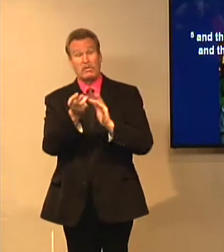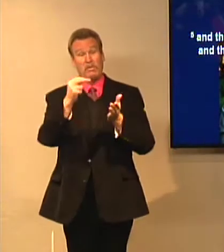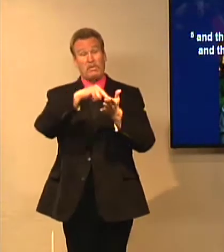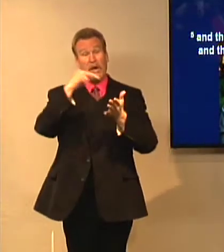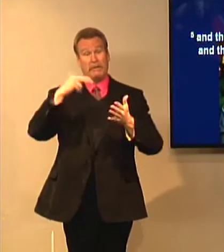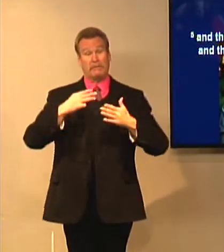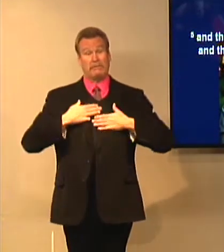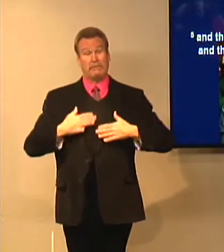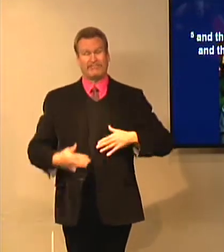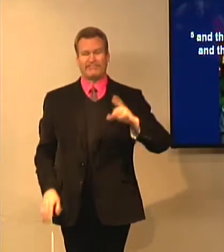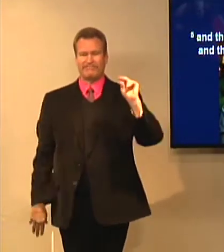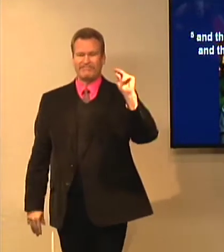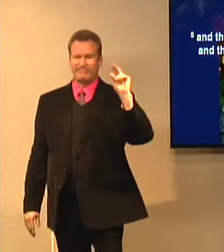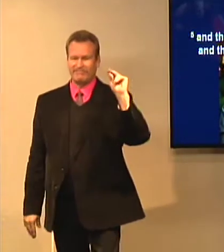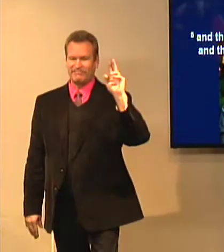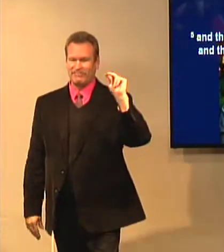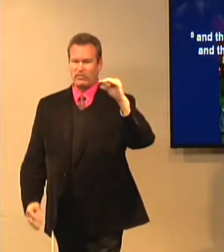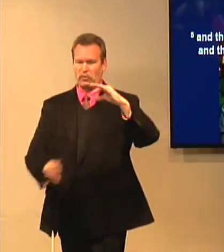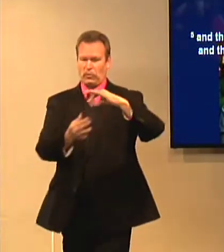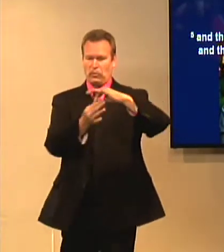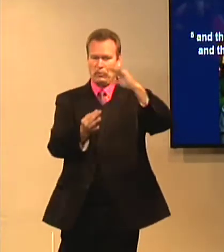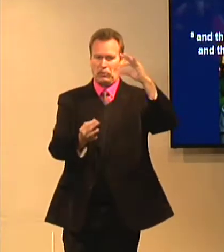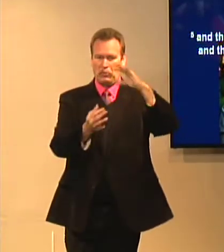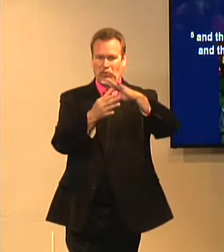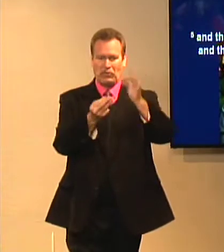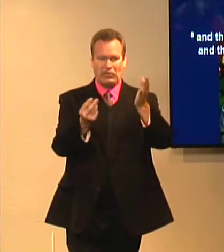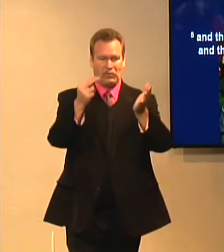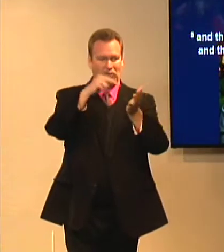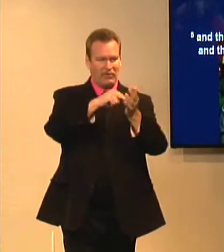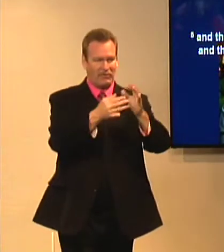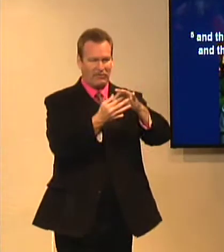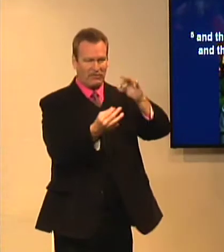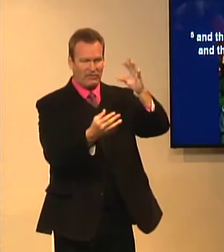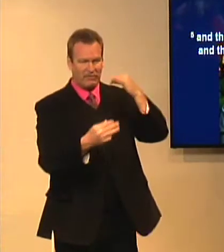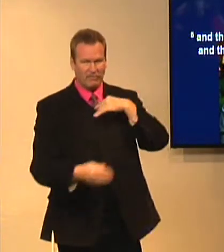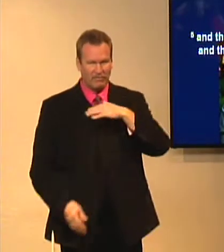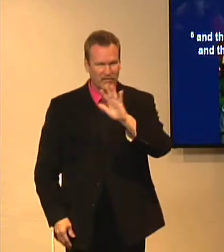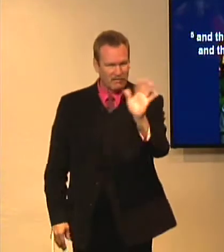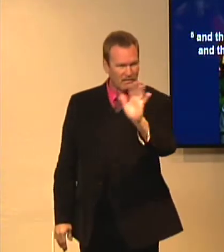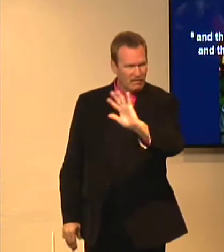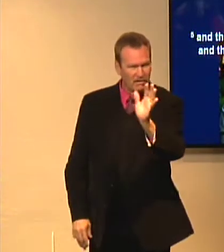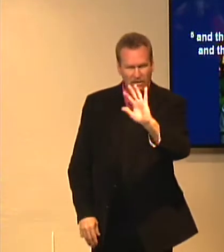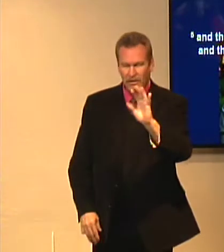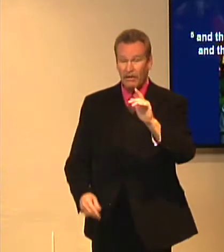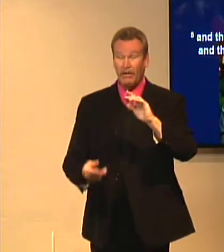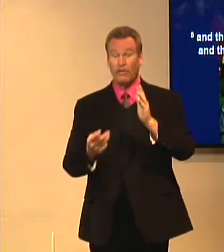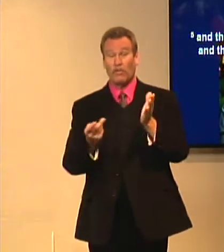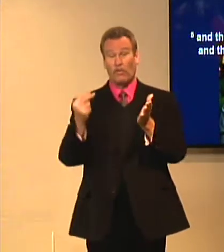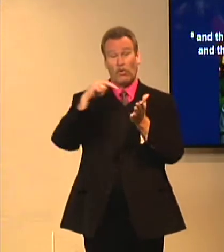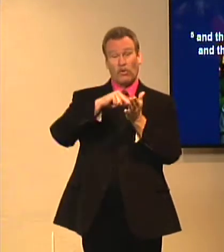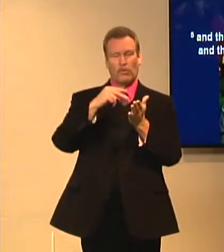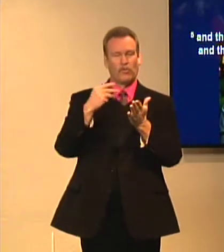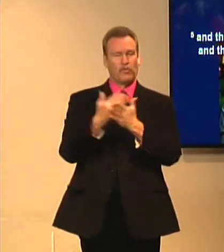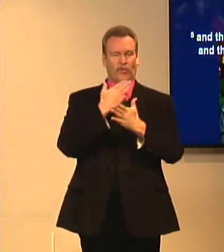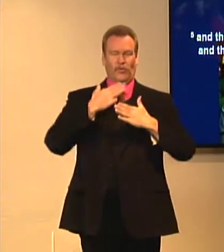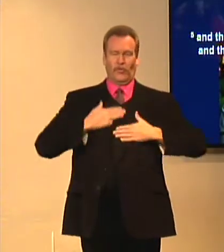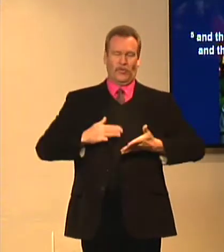Many had heard that he was, that they believed in his spirit only, but known he was a body,